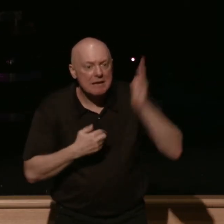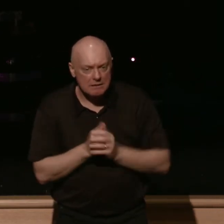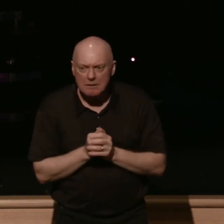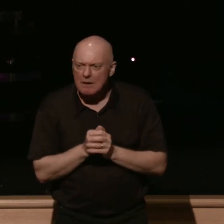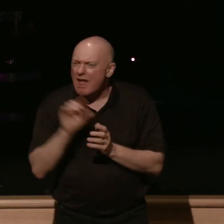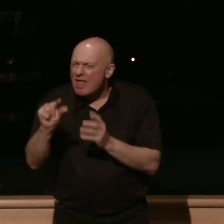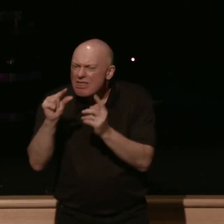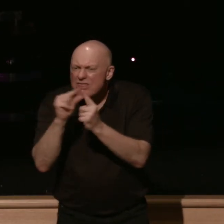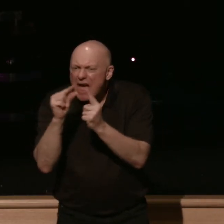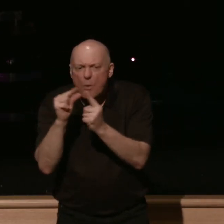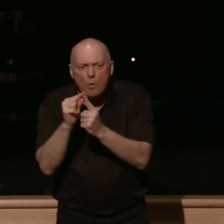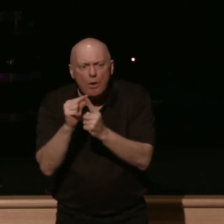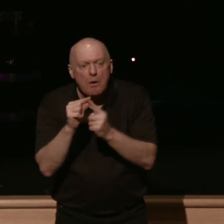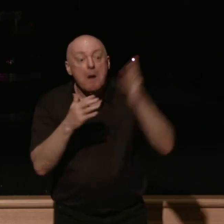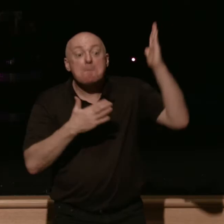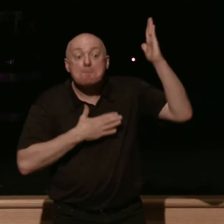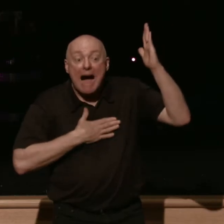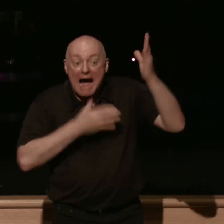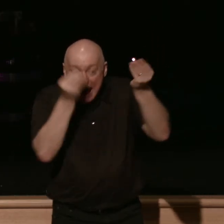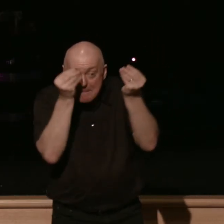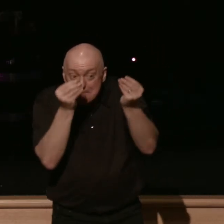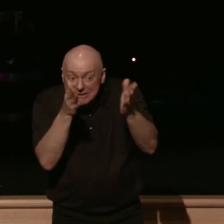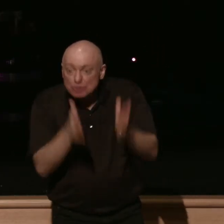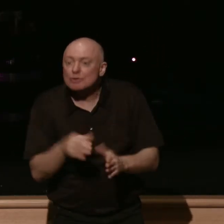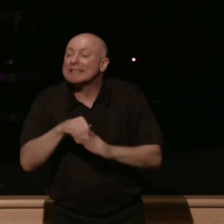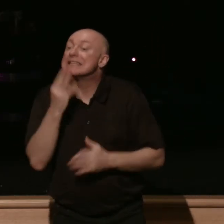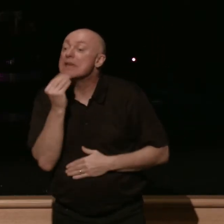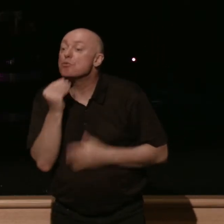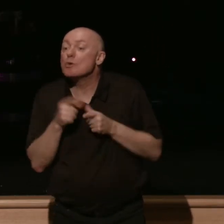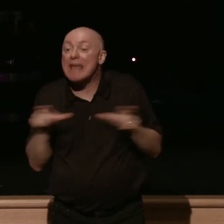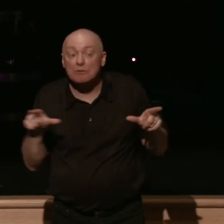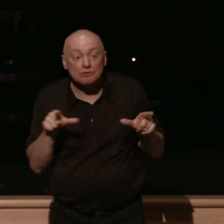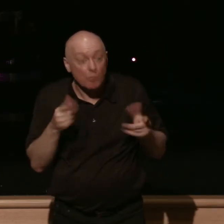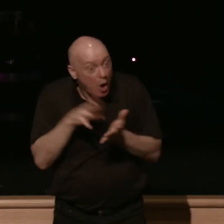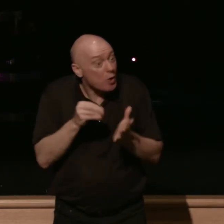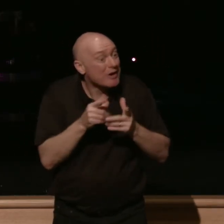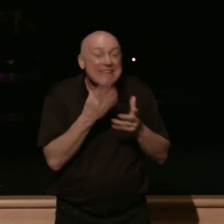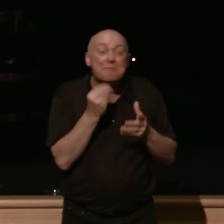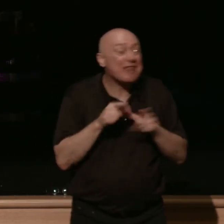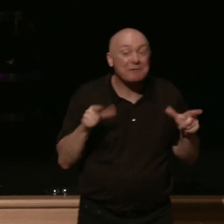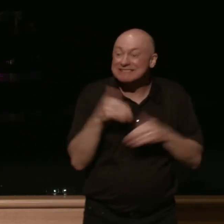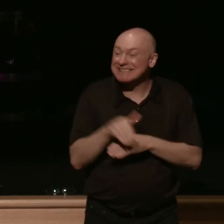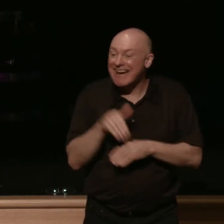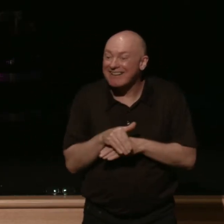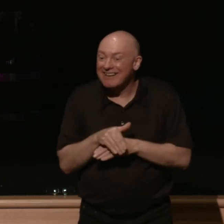that phrase my messenger in the hebrew you want to learn some hebrew tonight it's this malachi